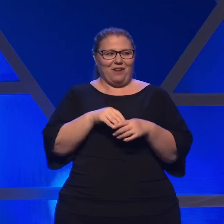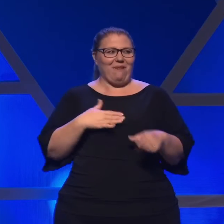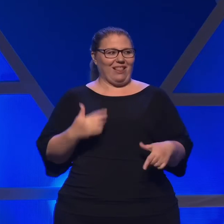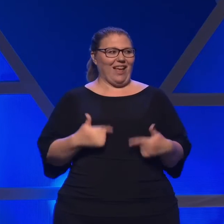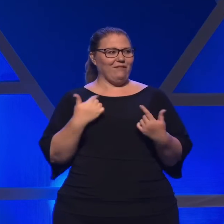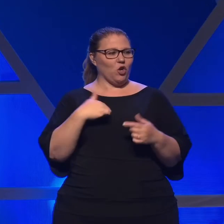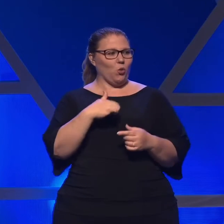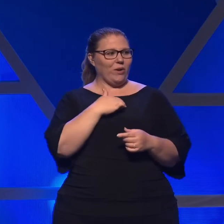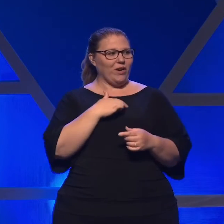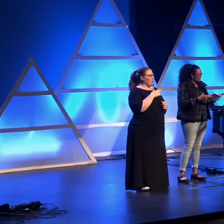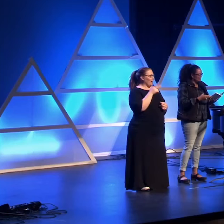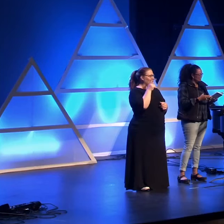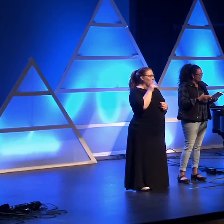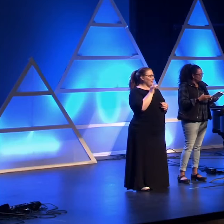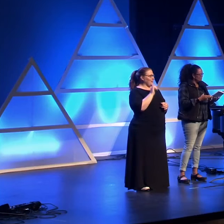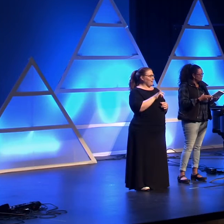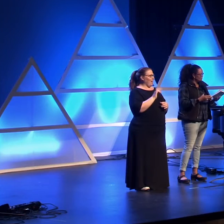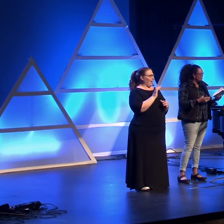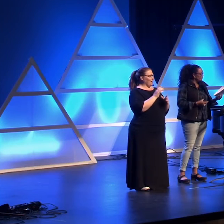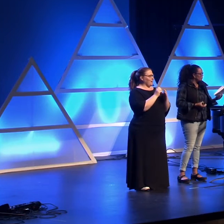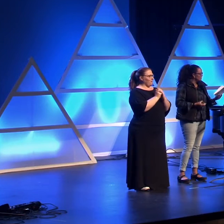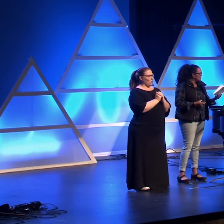listen to this devotion.